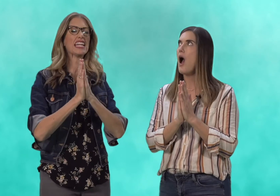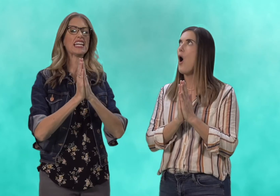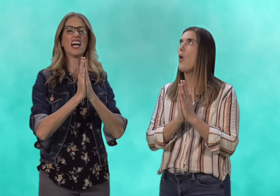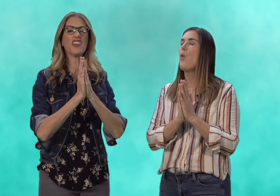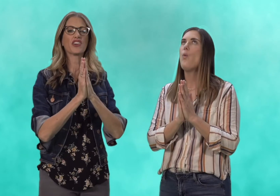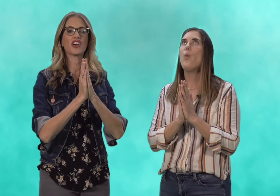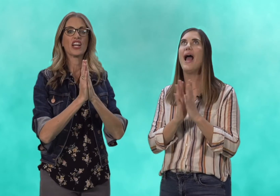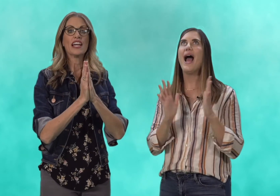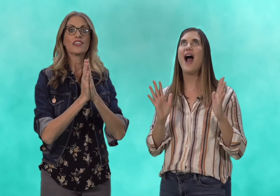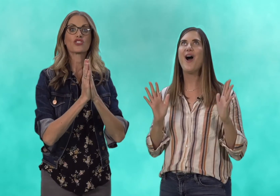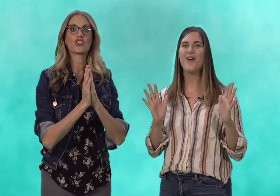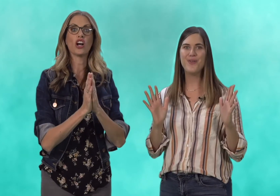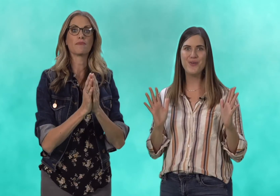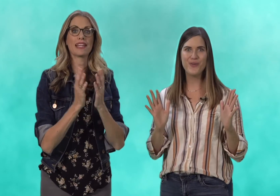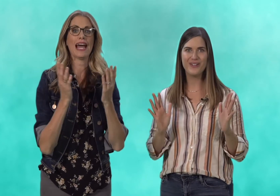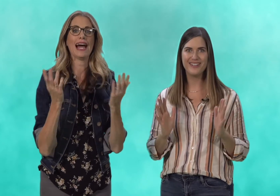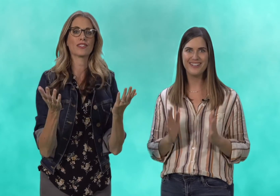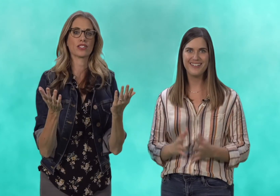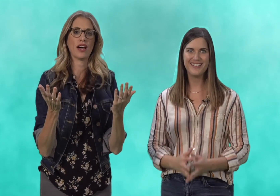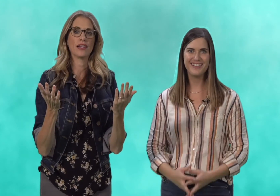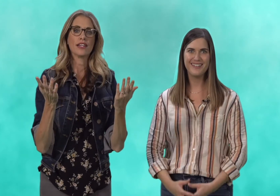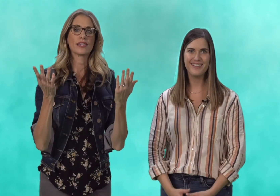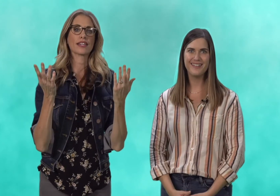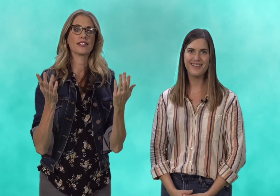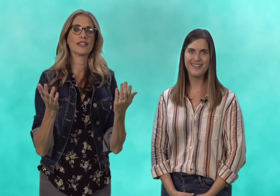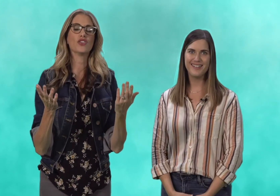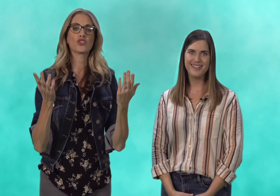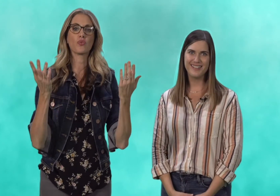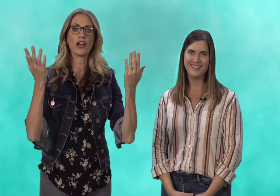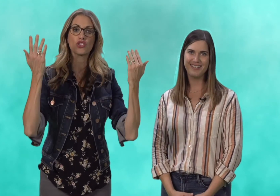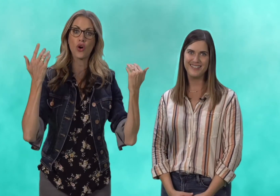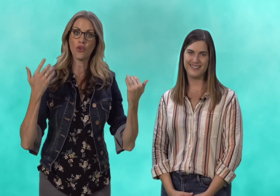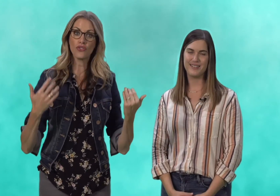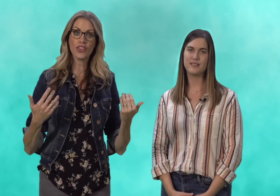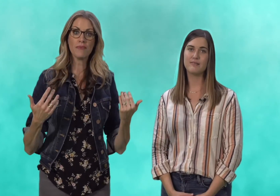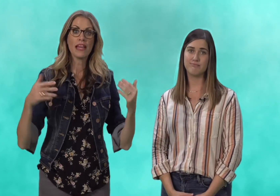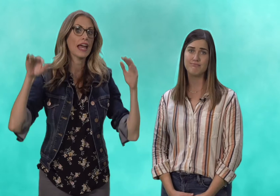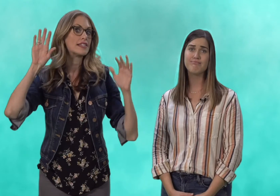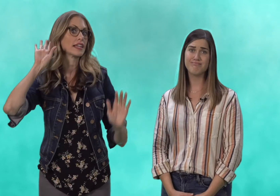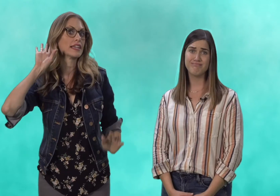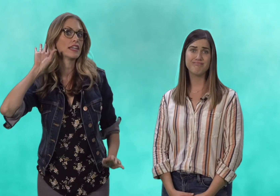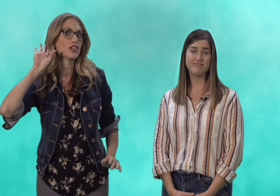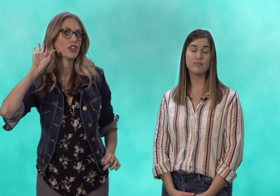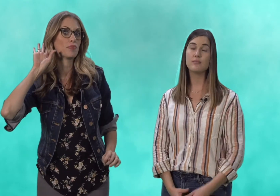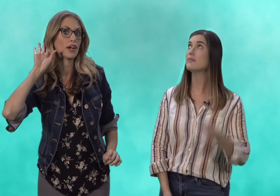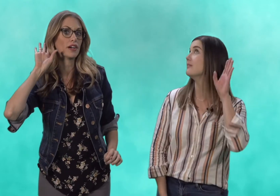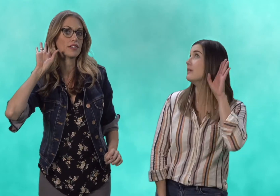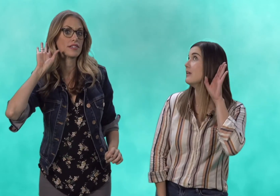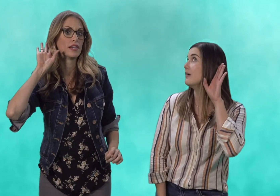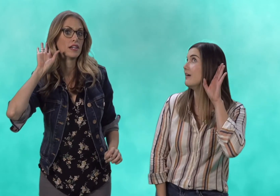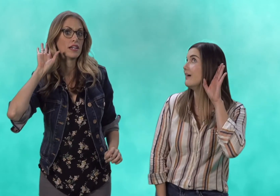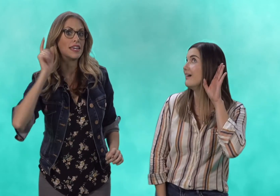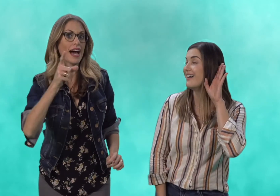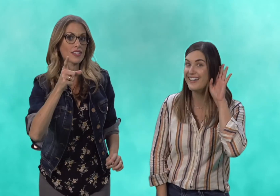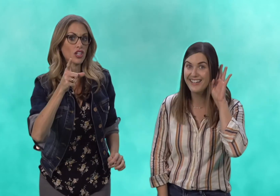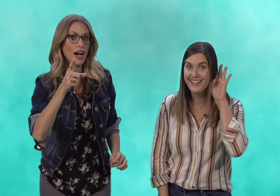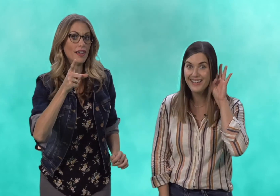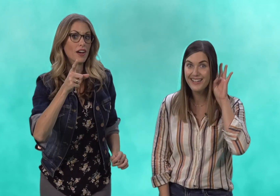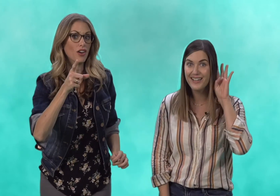other solomon asked god to continue to watch over them and to hear their prayers he asked god also